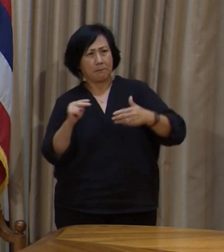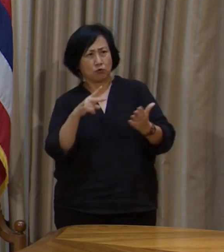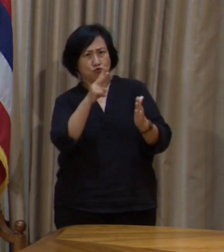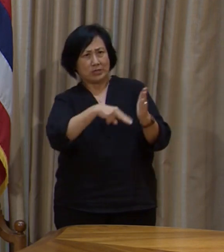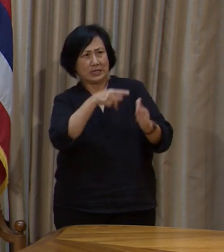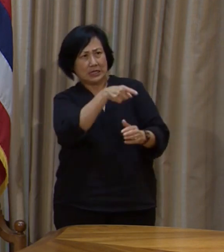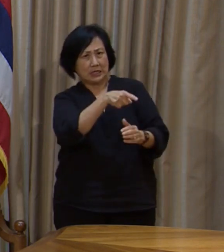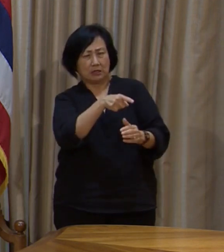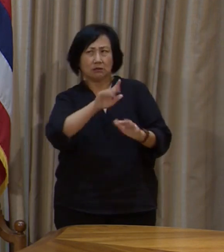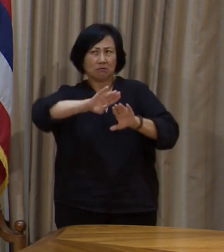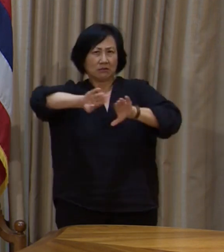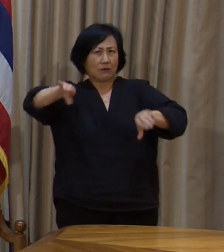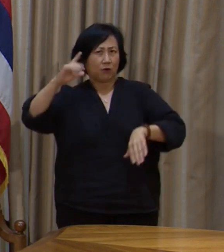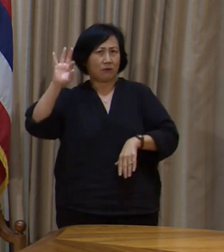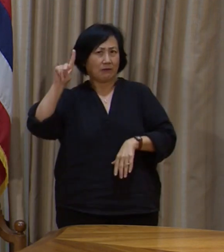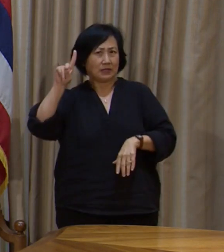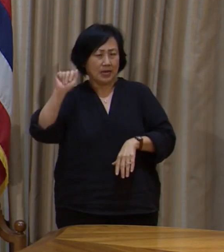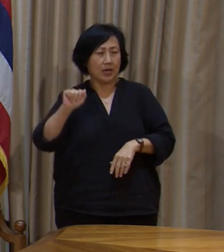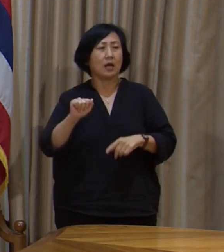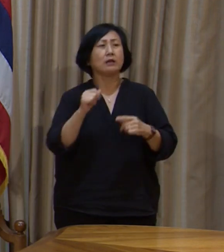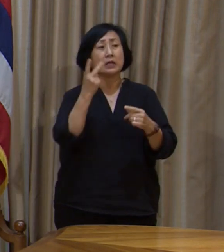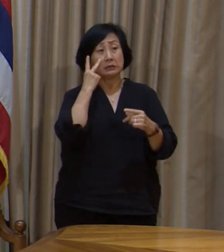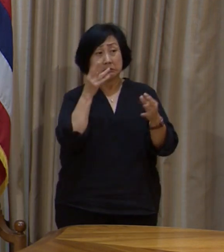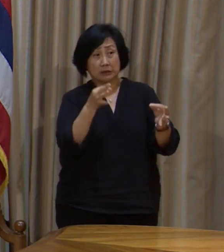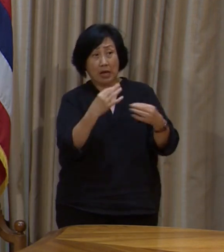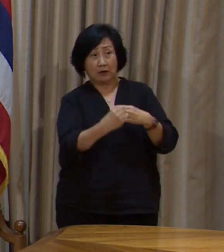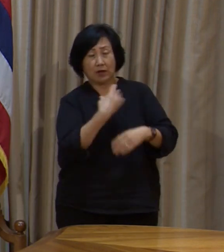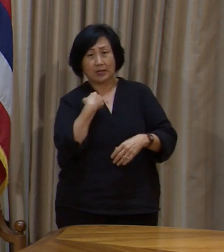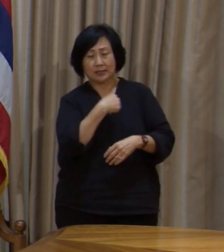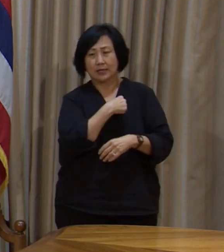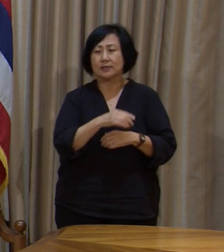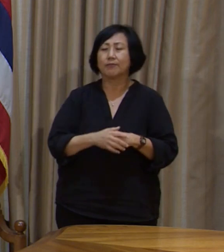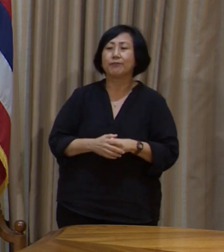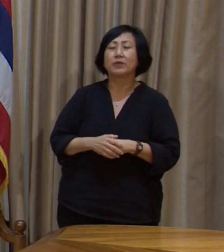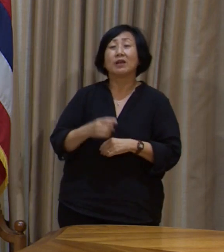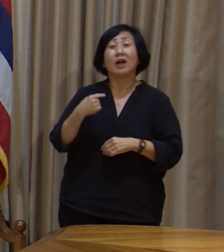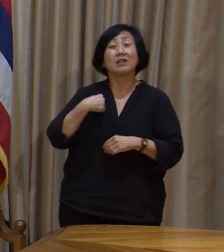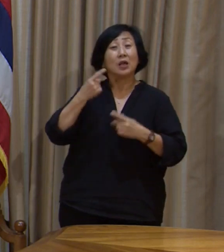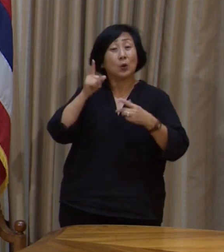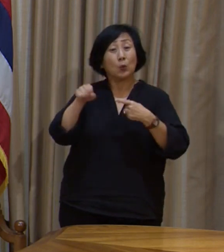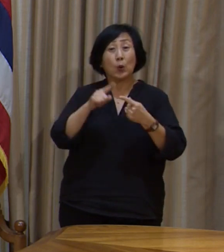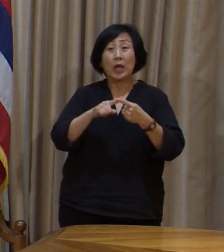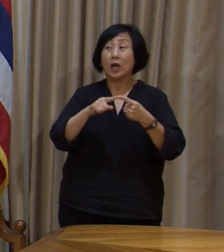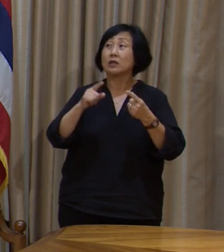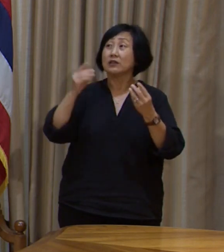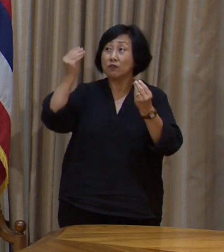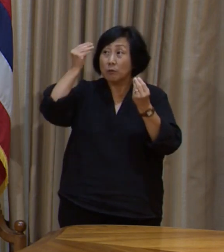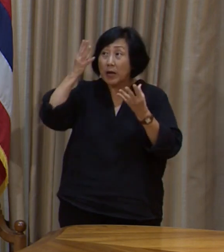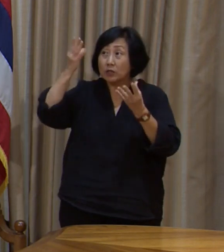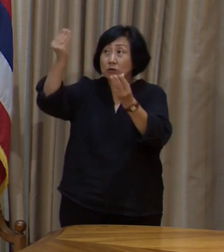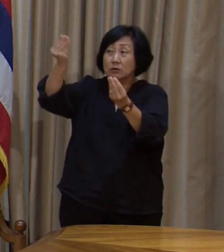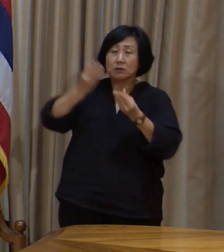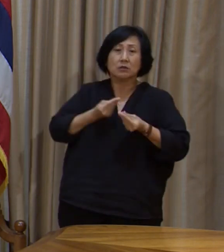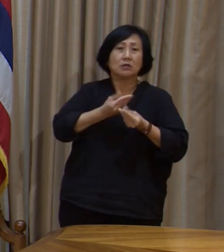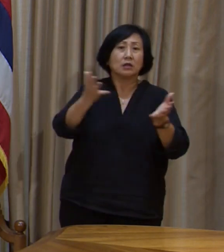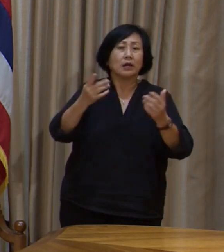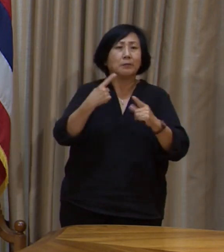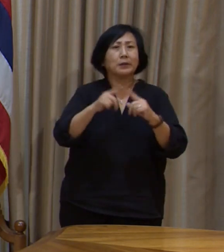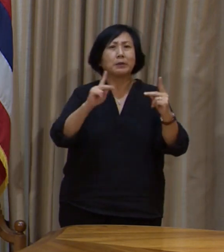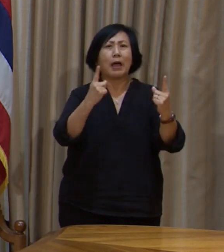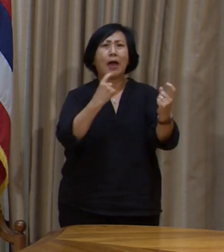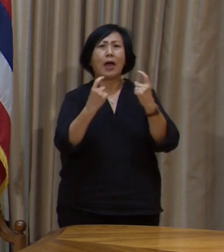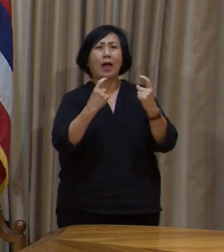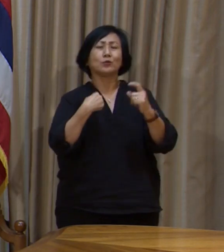with the FDA. And then I think it's just about sharing information and responding to the questions that the